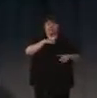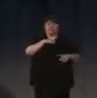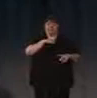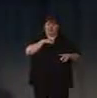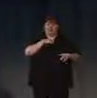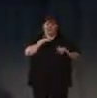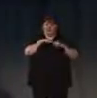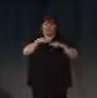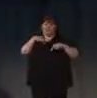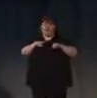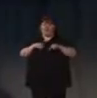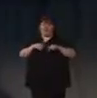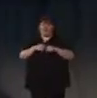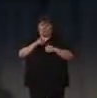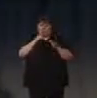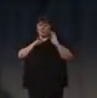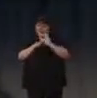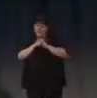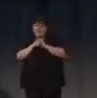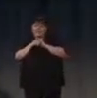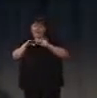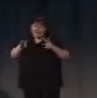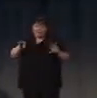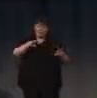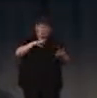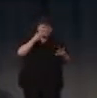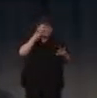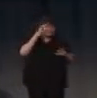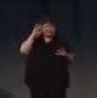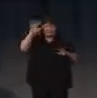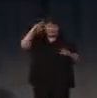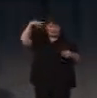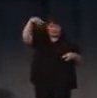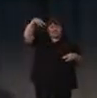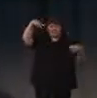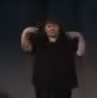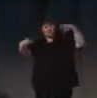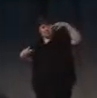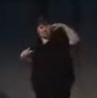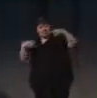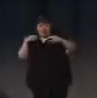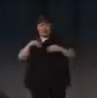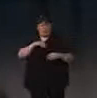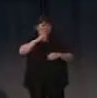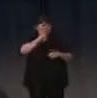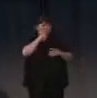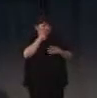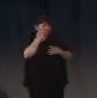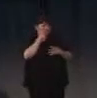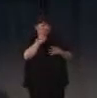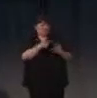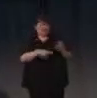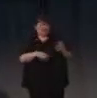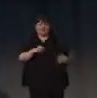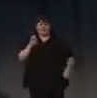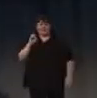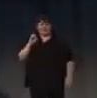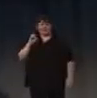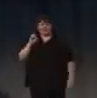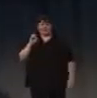They could have had a head camera so that you could have seen things from their perspective. I would love to see what the EEG, KG